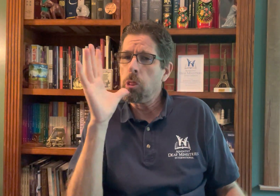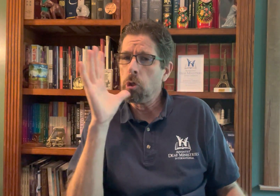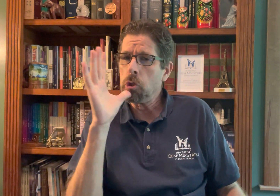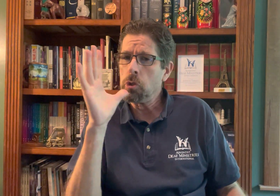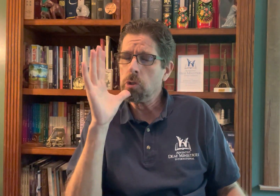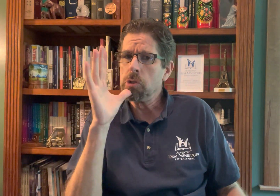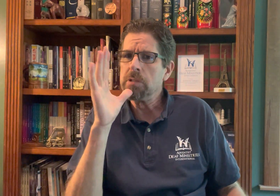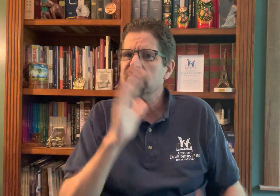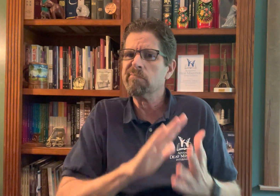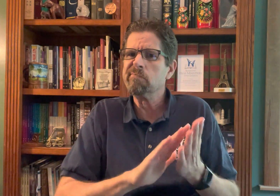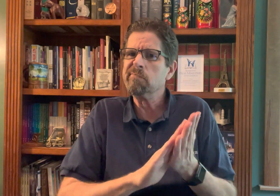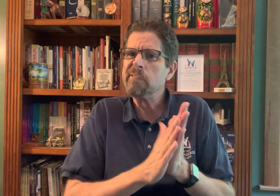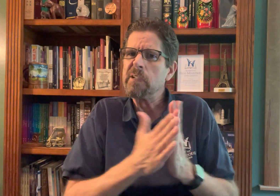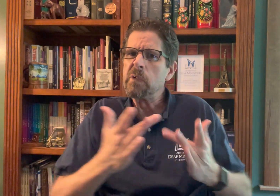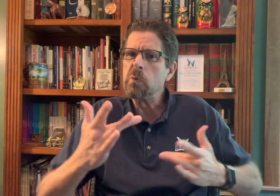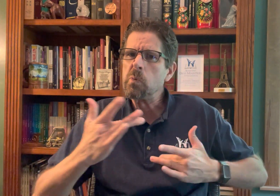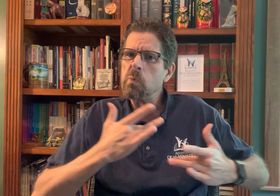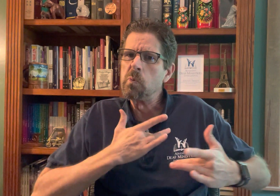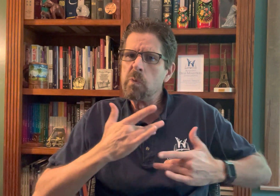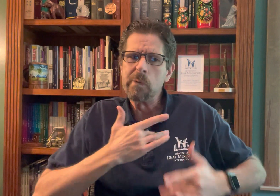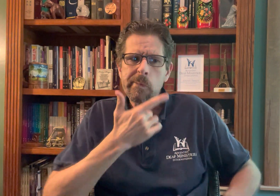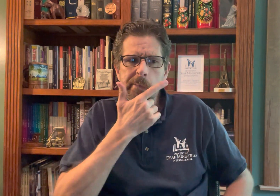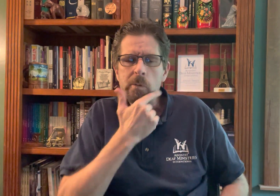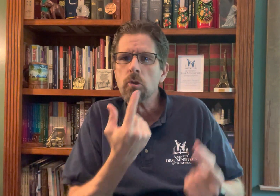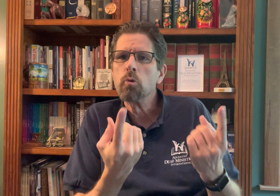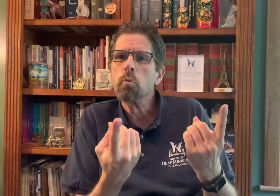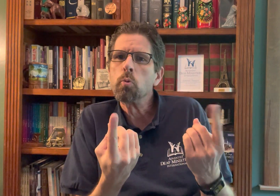The boy's mother became very concerned.